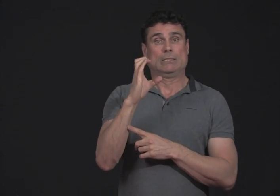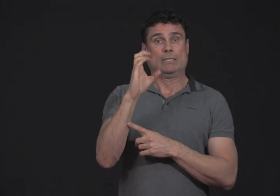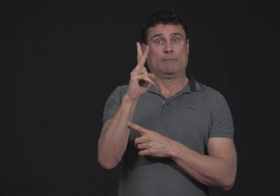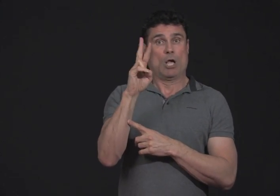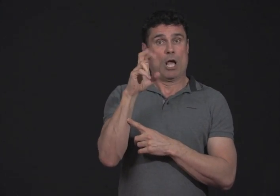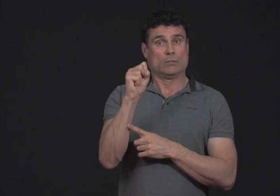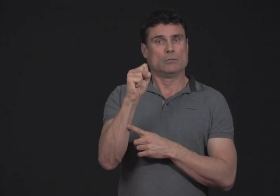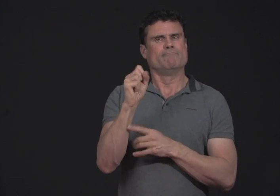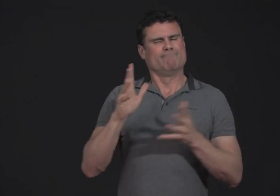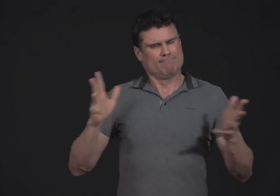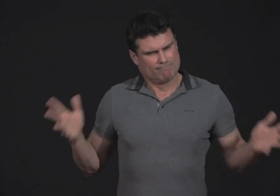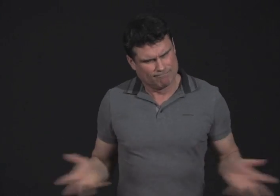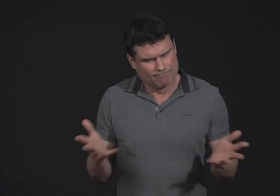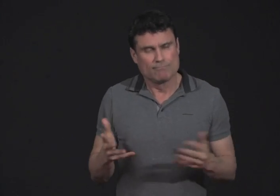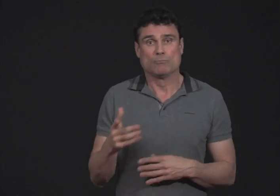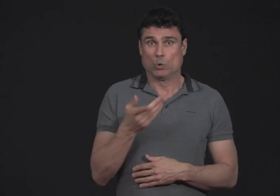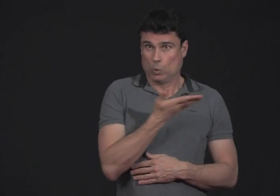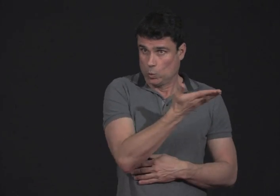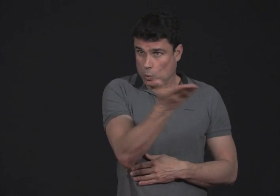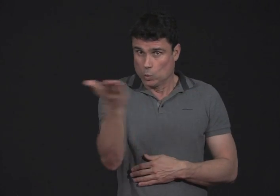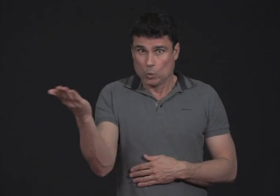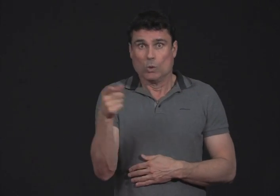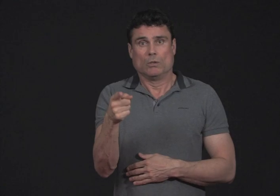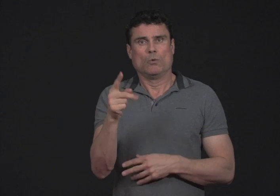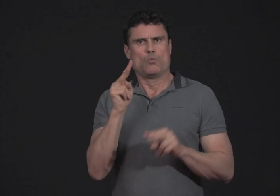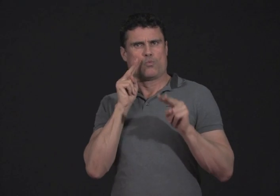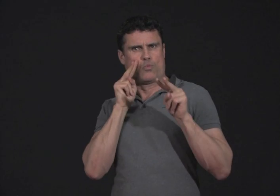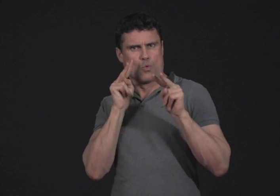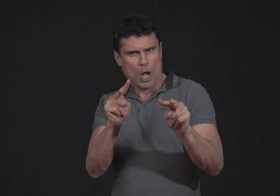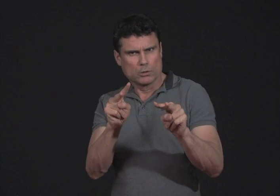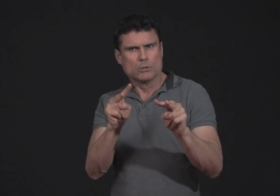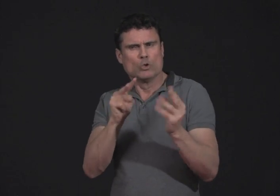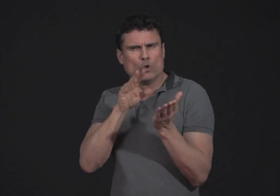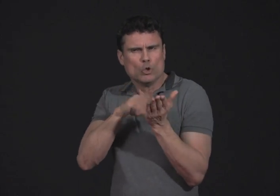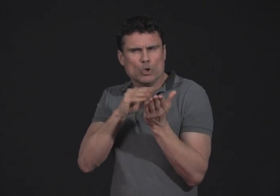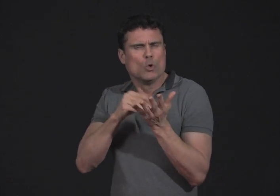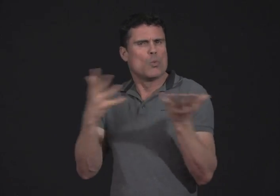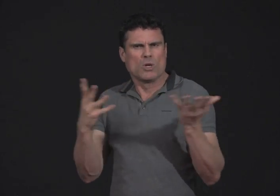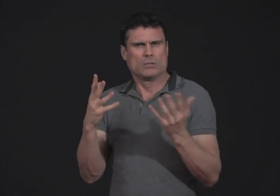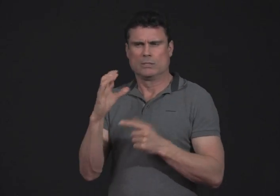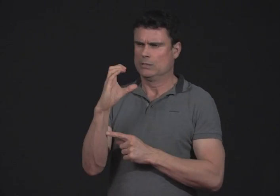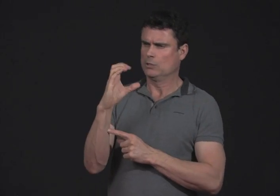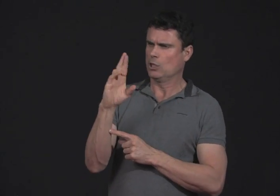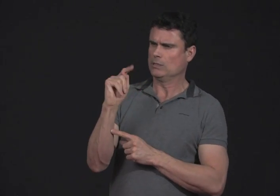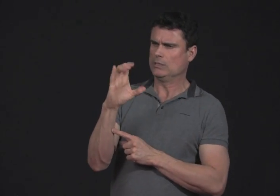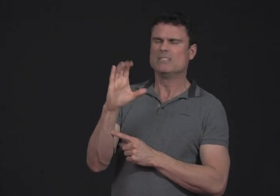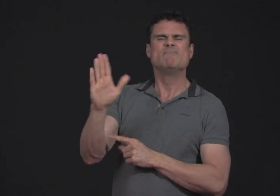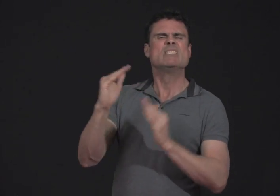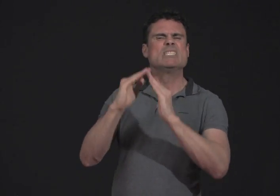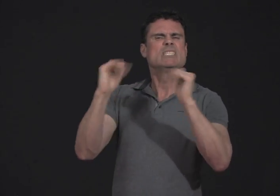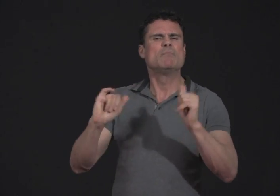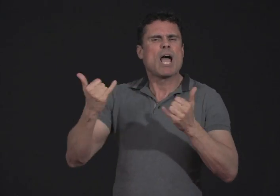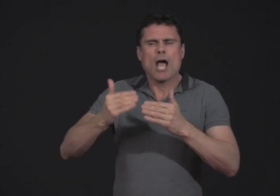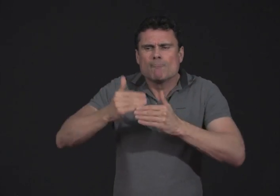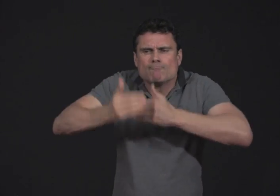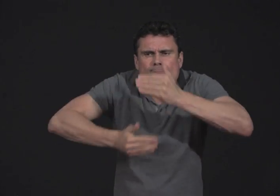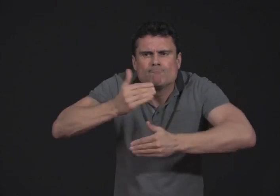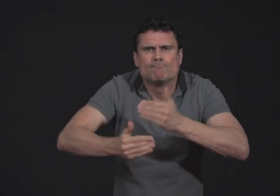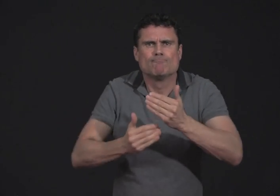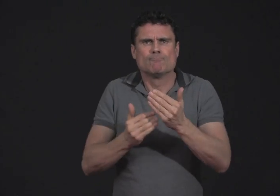BC VRS strongly encourages you to watch the proceedings that are about to happen. What the process is for the CRTC to set up